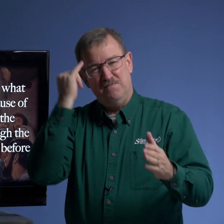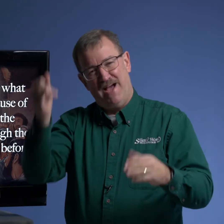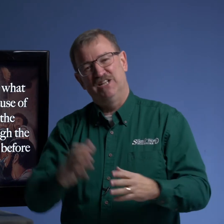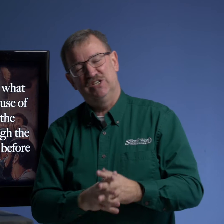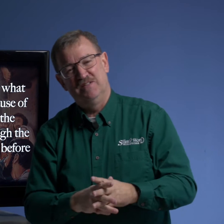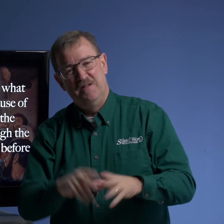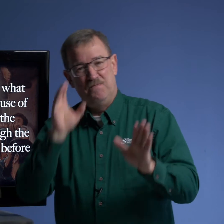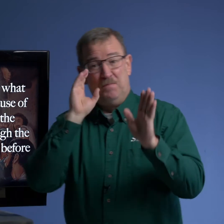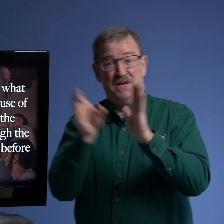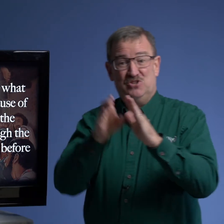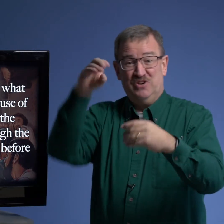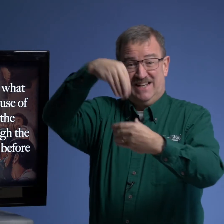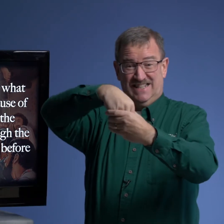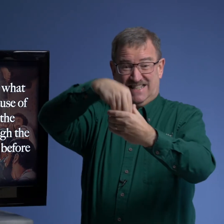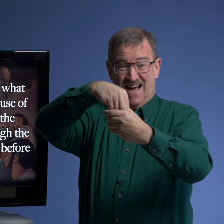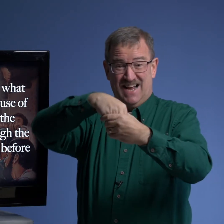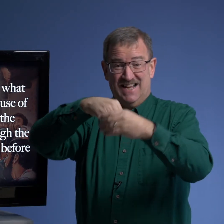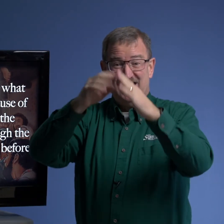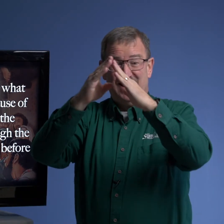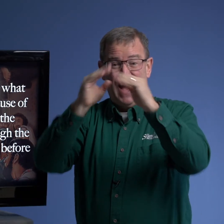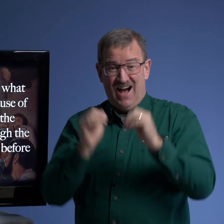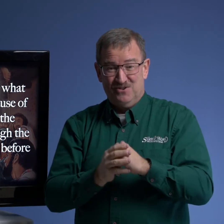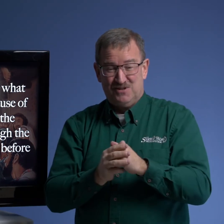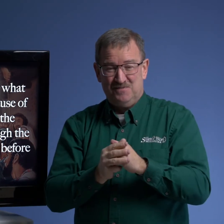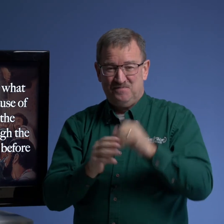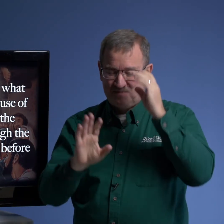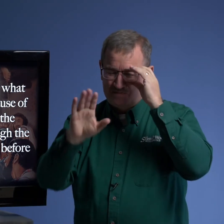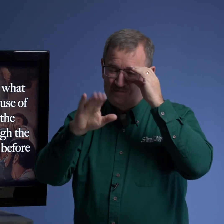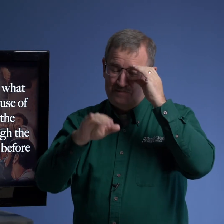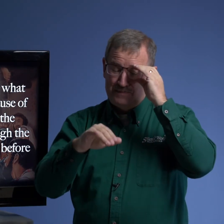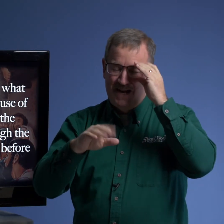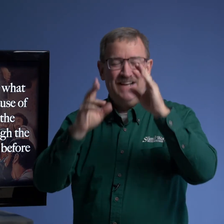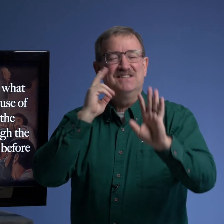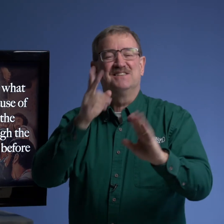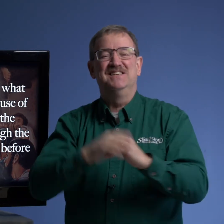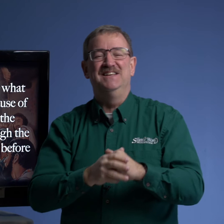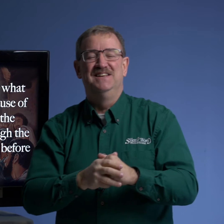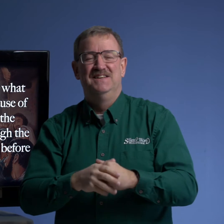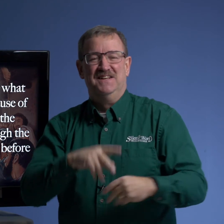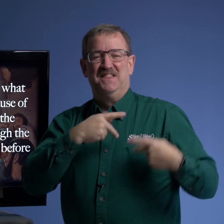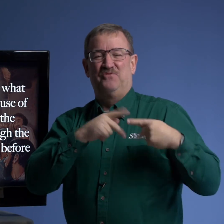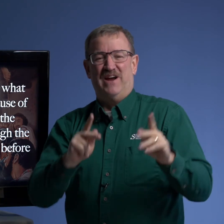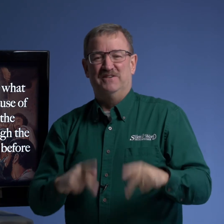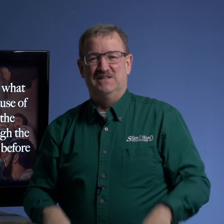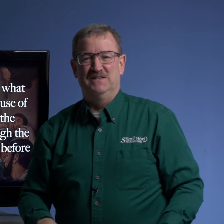imagine the picture inside the house i can just see the pharisees